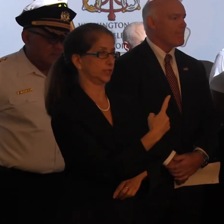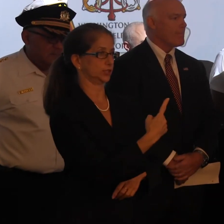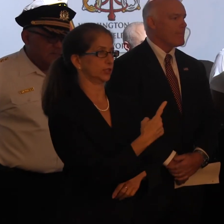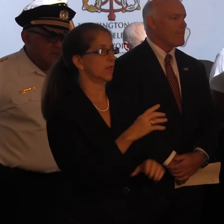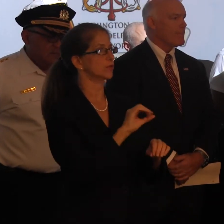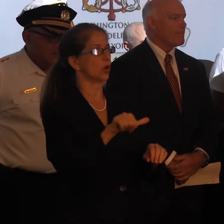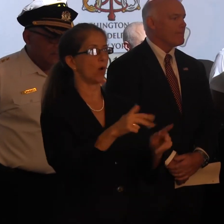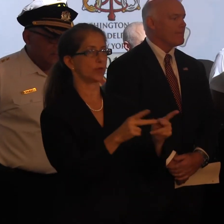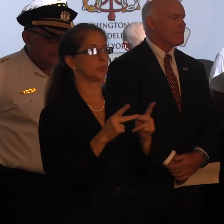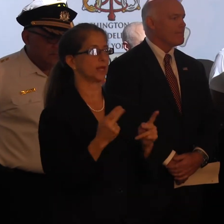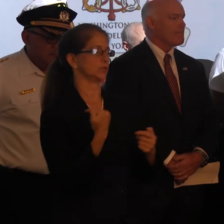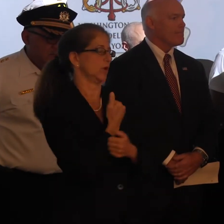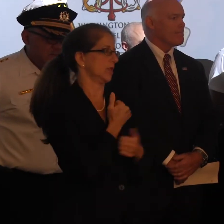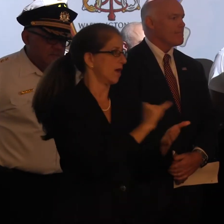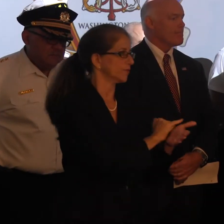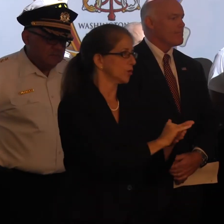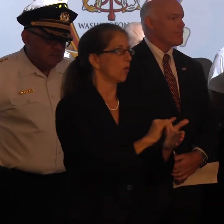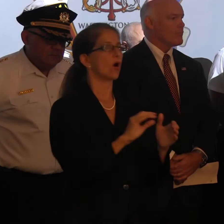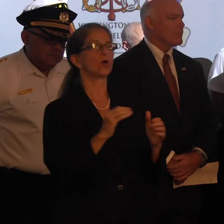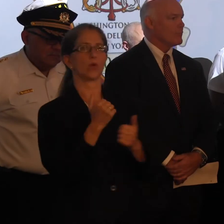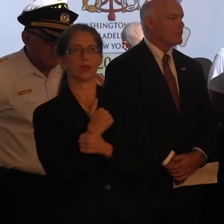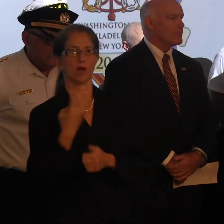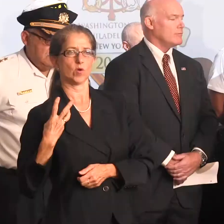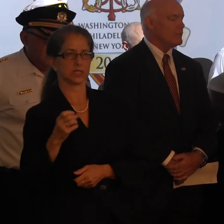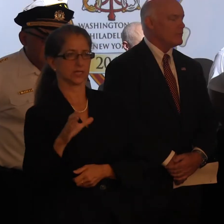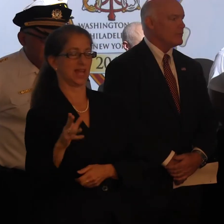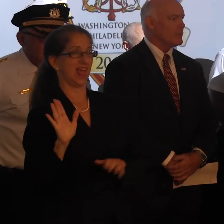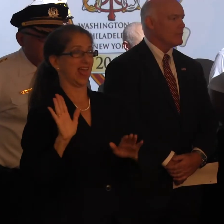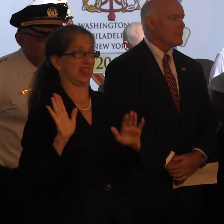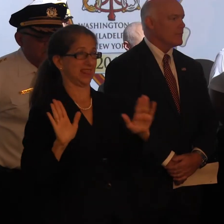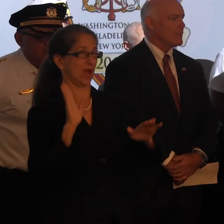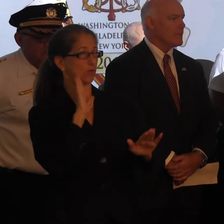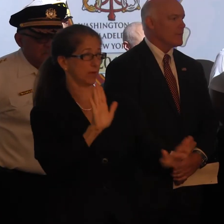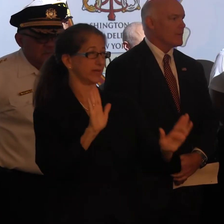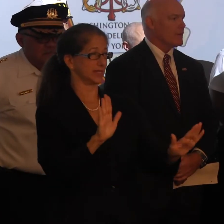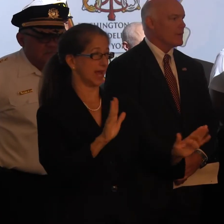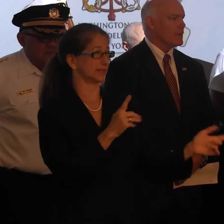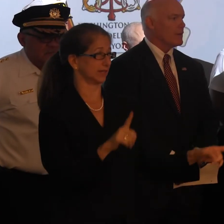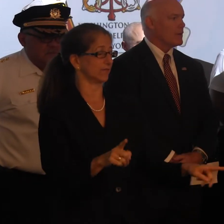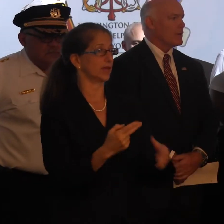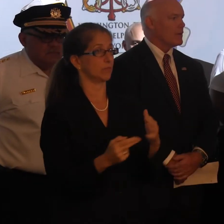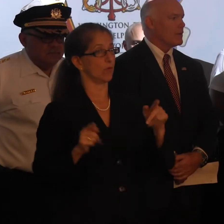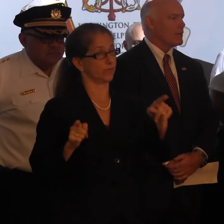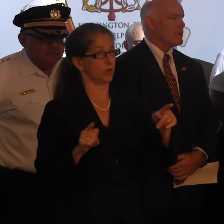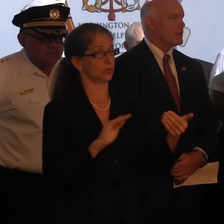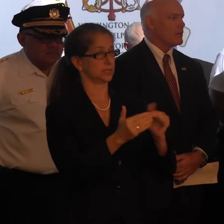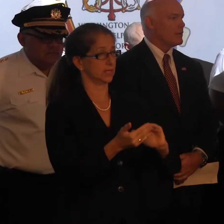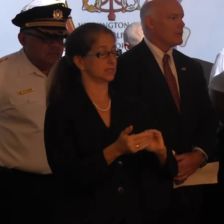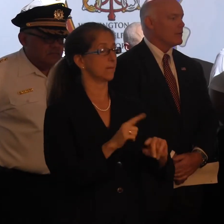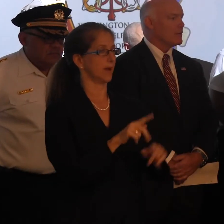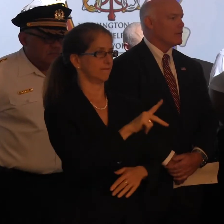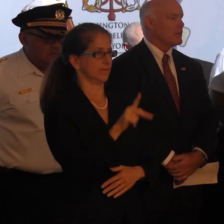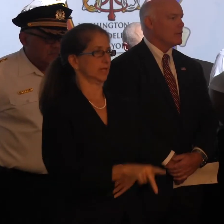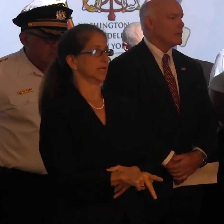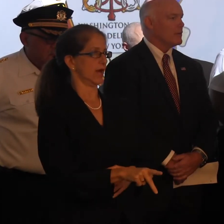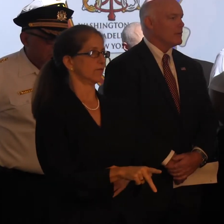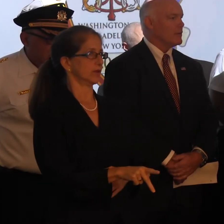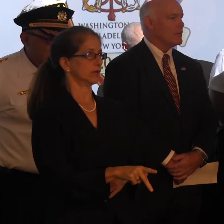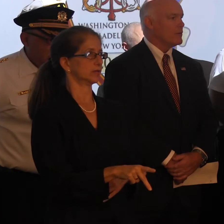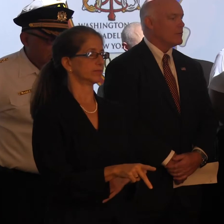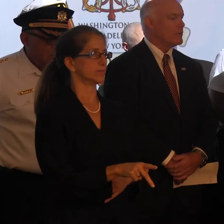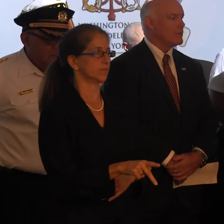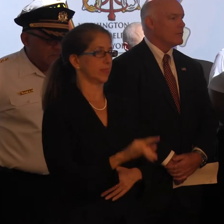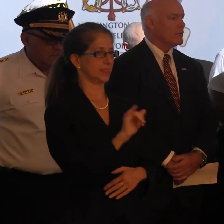other place, and we love New York and we love Washington, D.C., and there'll be fantastic events in both of those cities, but Philadelphia is